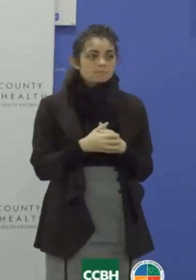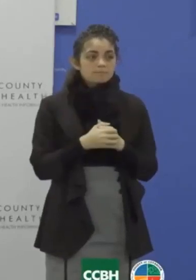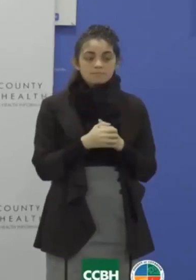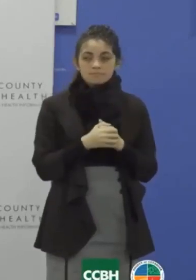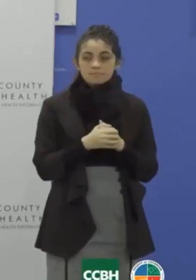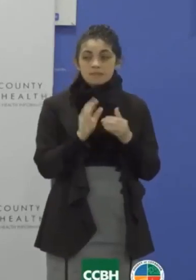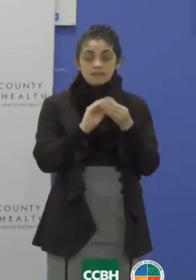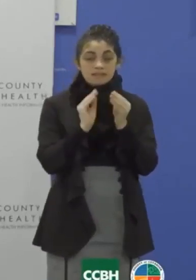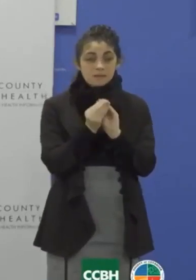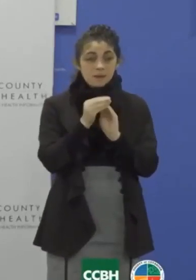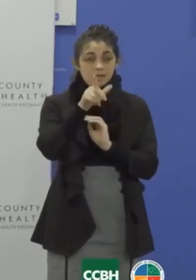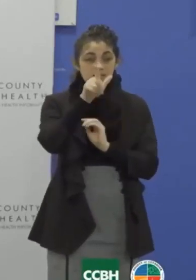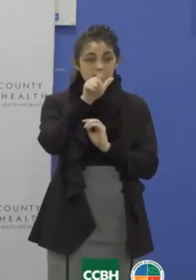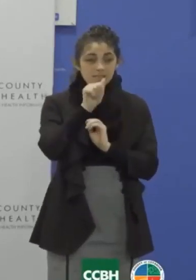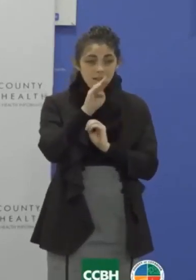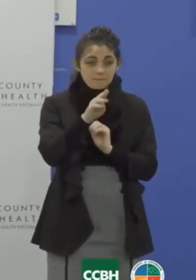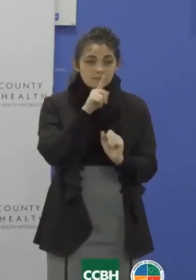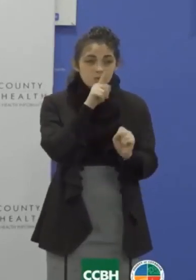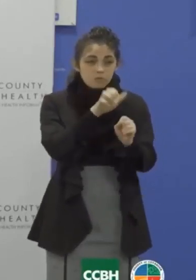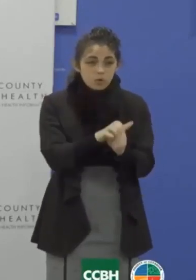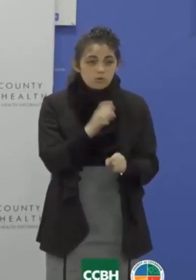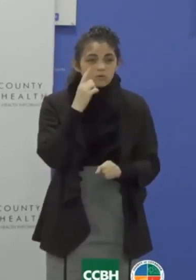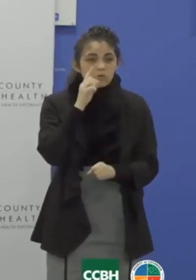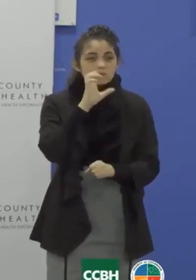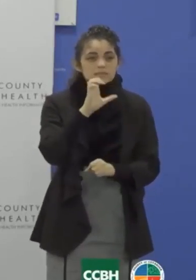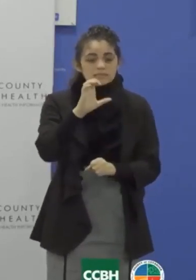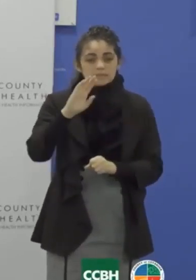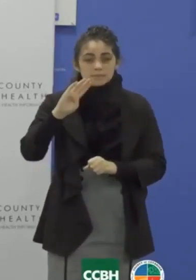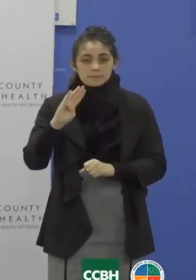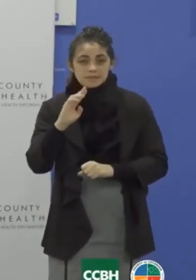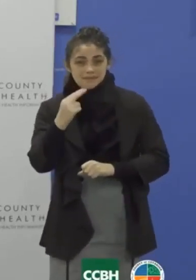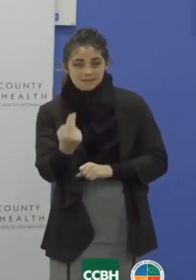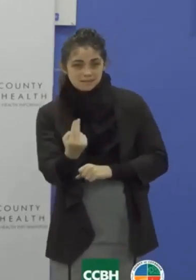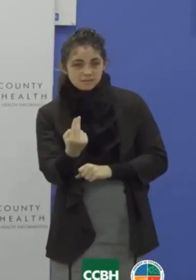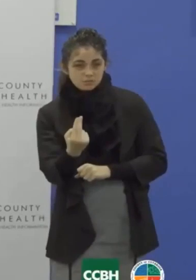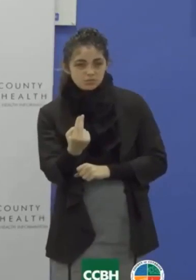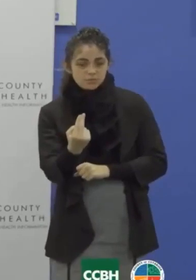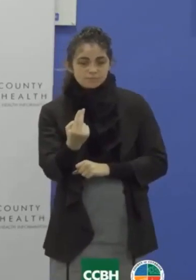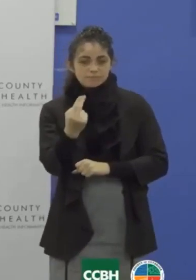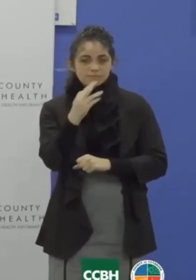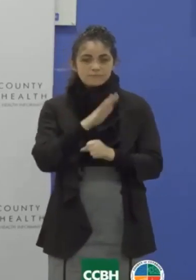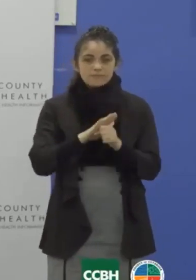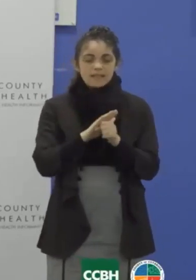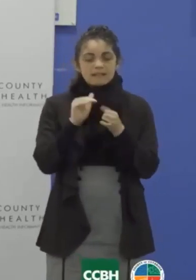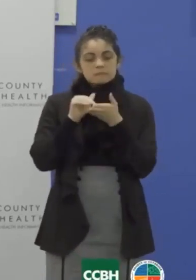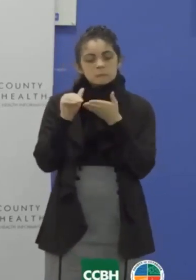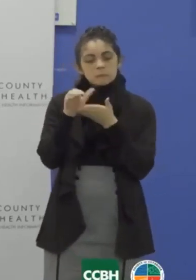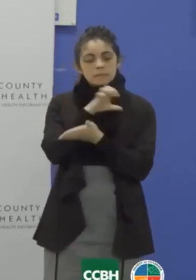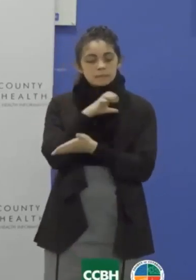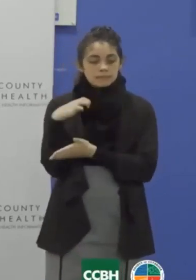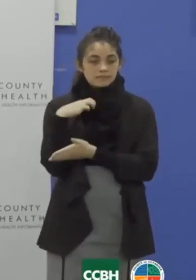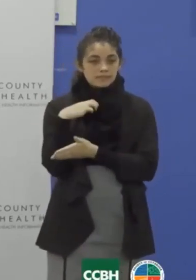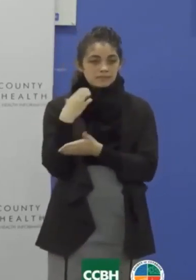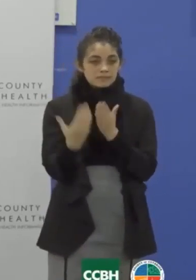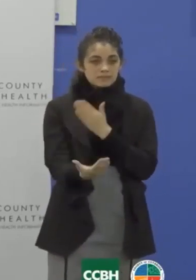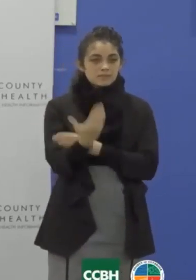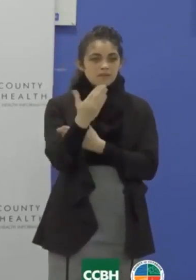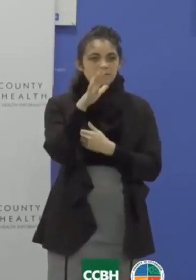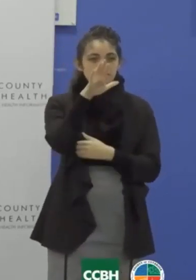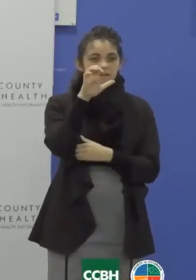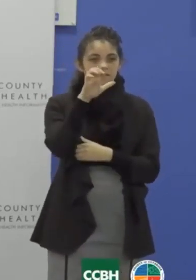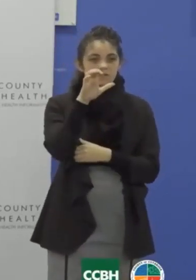The number of lab confirmed cases for the CCBH or Cuyahoga County jurisdiction, excluding the City of Cleveland this morning, is